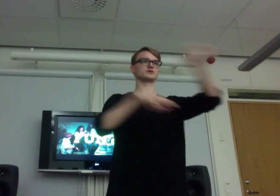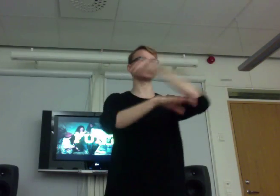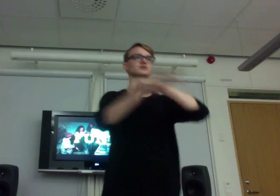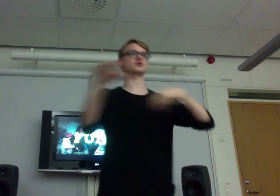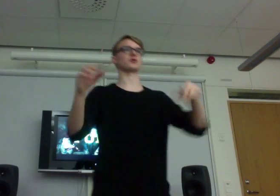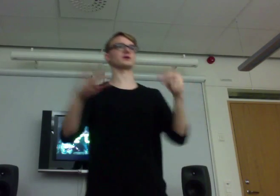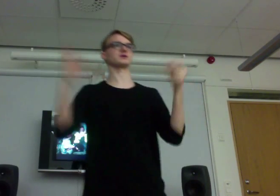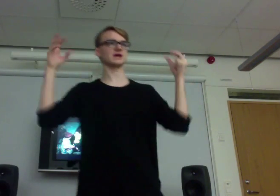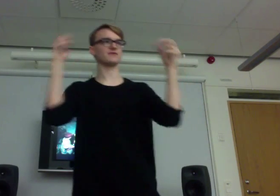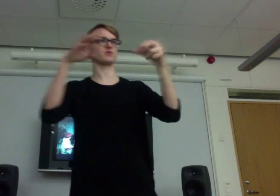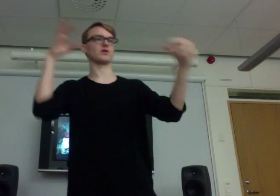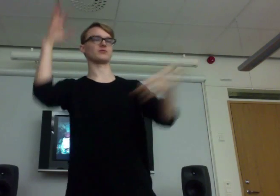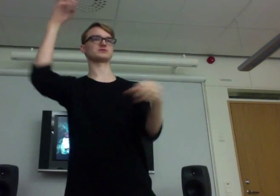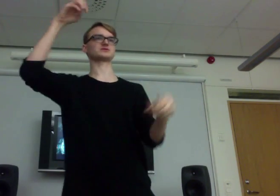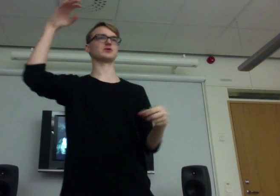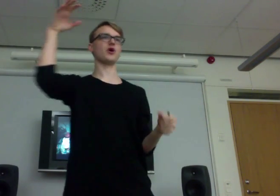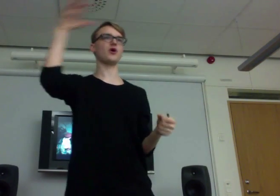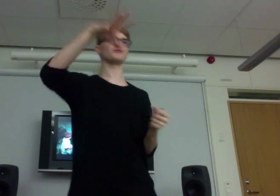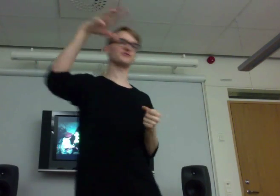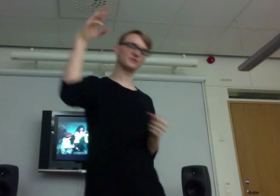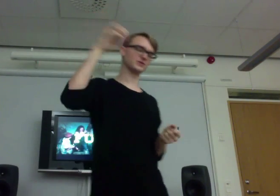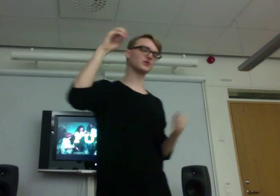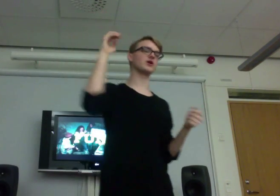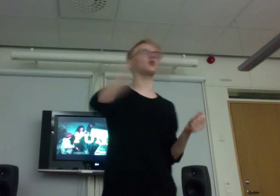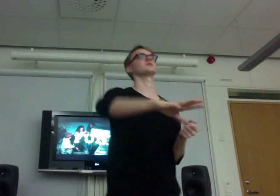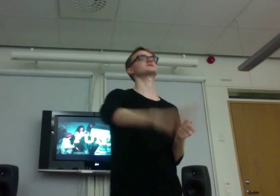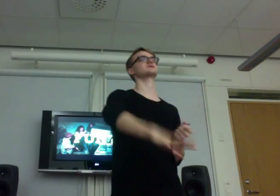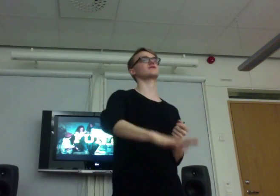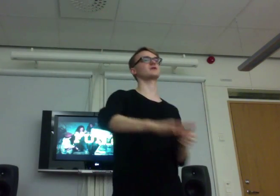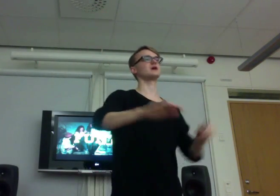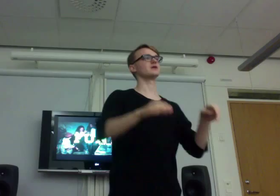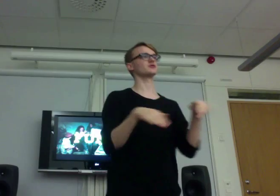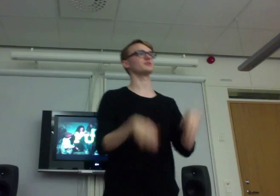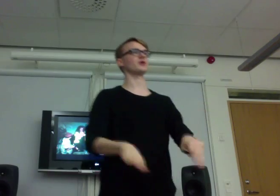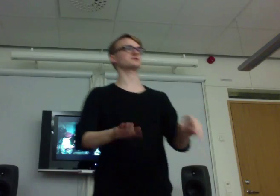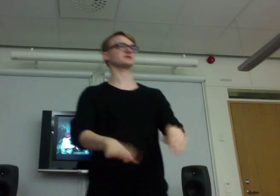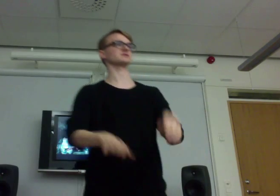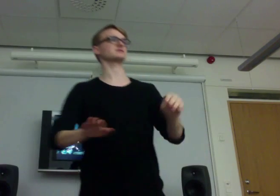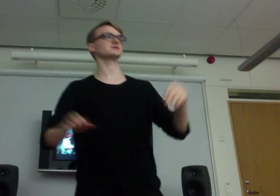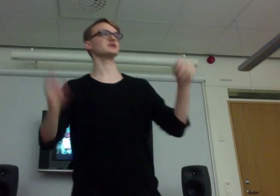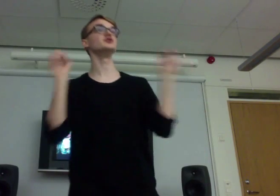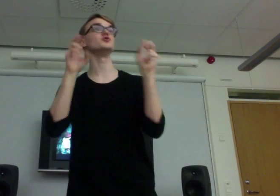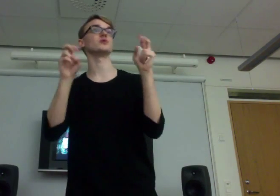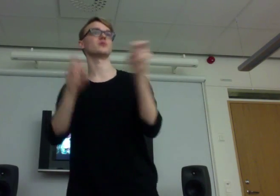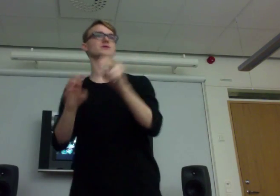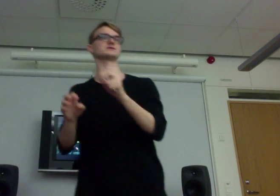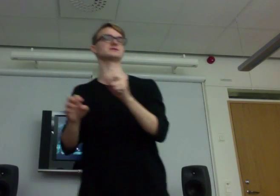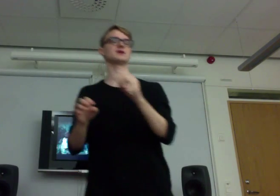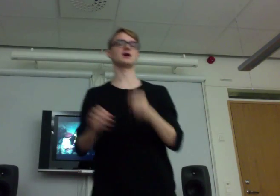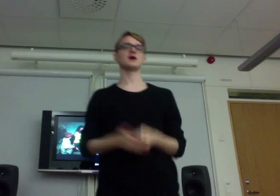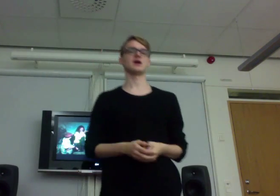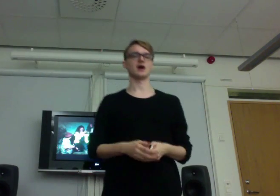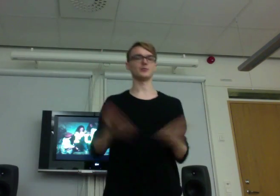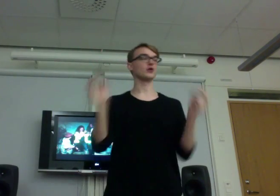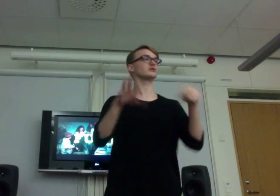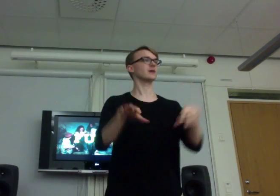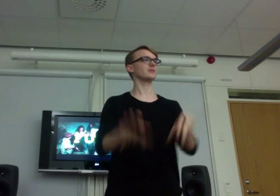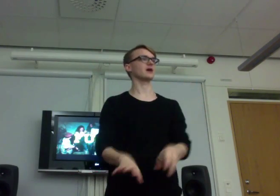in control because everyone was doing horrible stuff to the persons, the newer ones. And broke them down